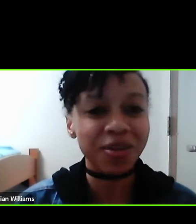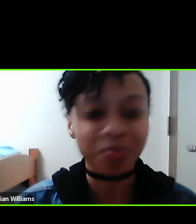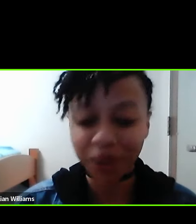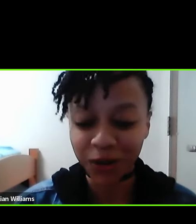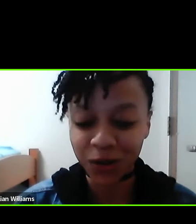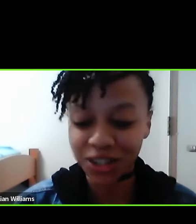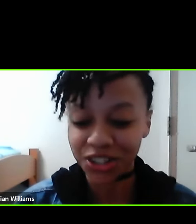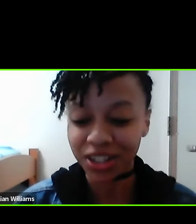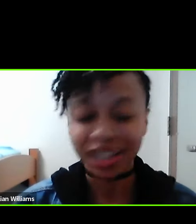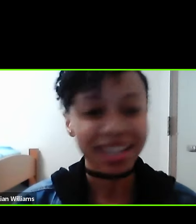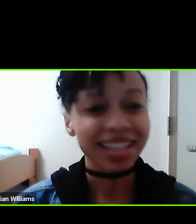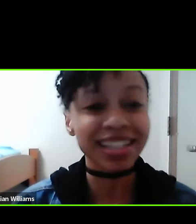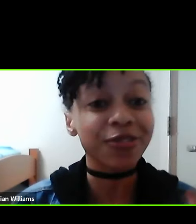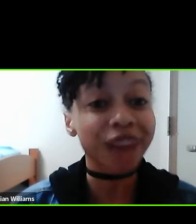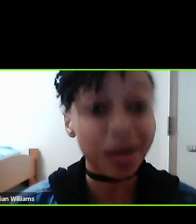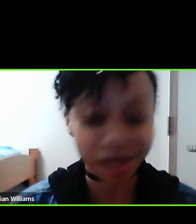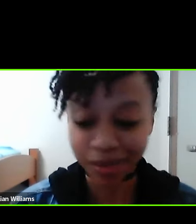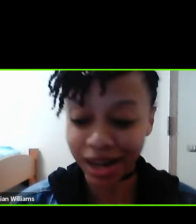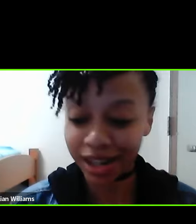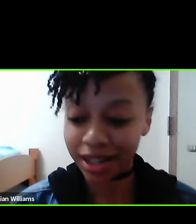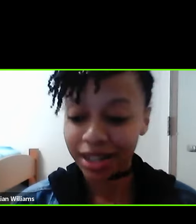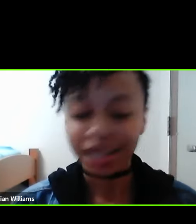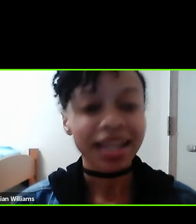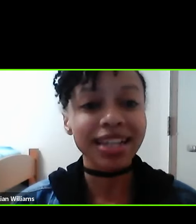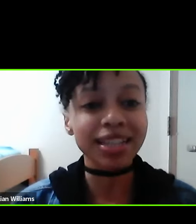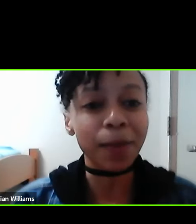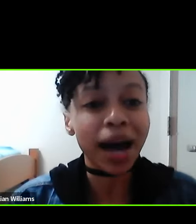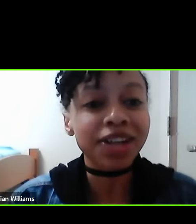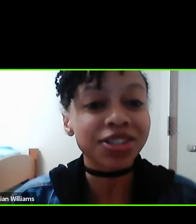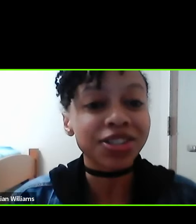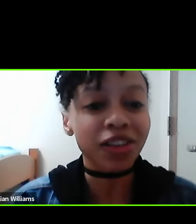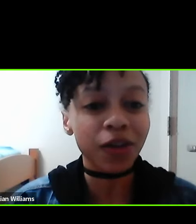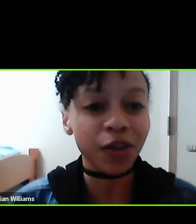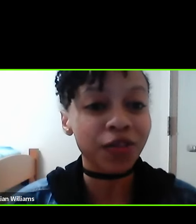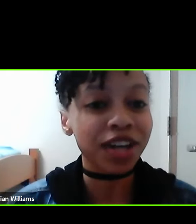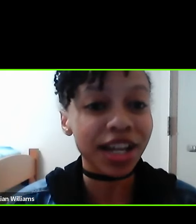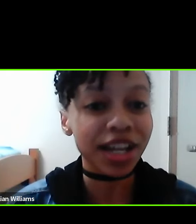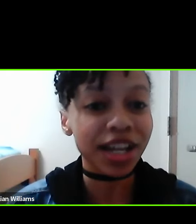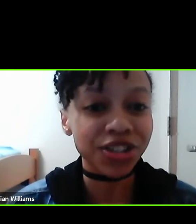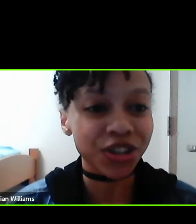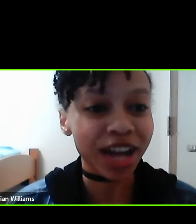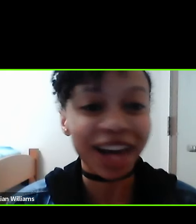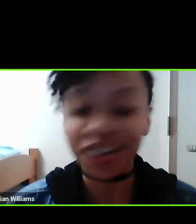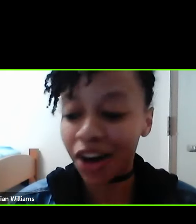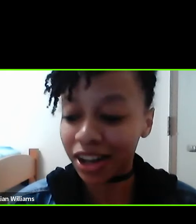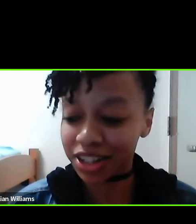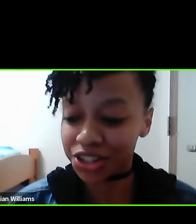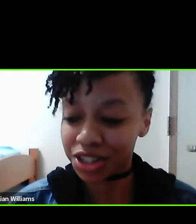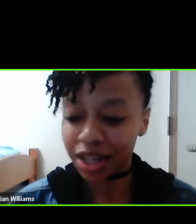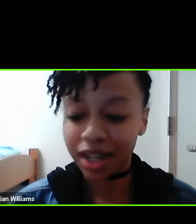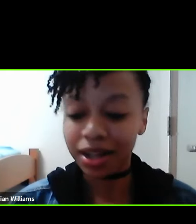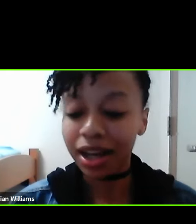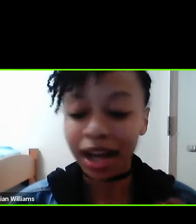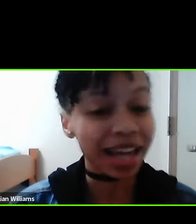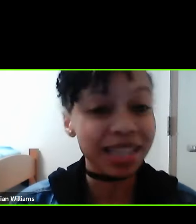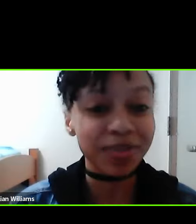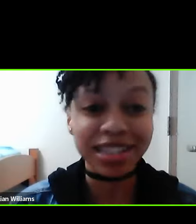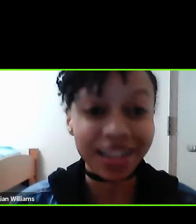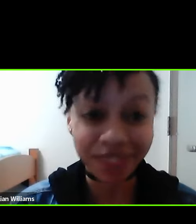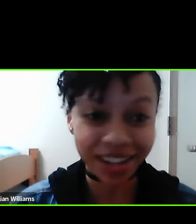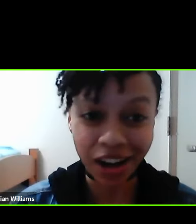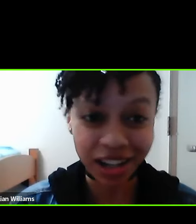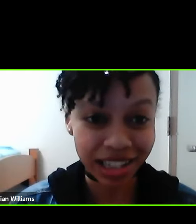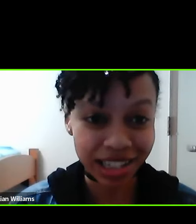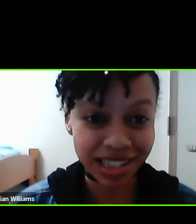random bird watcher. He's a family man. He's a passionate lover of nature and knowledge. And last but